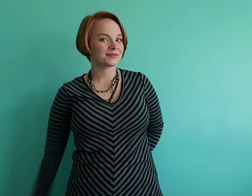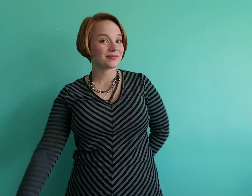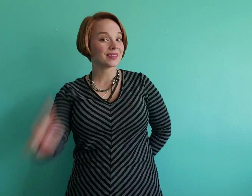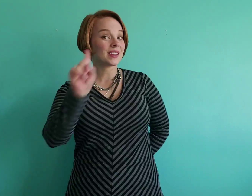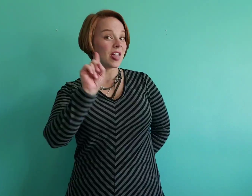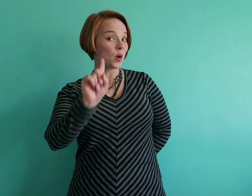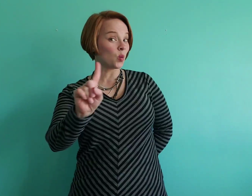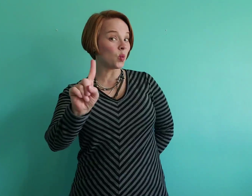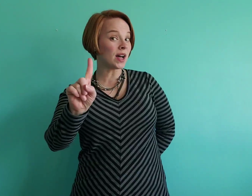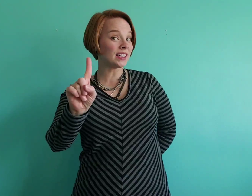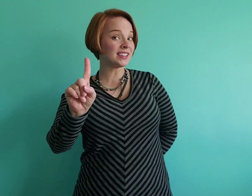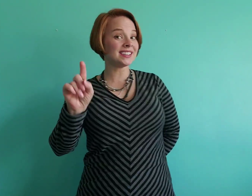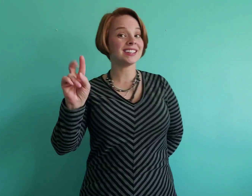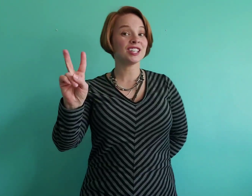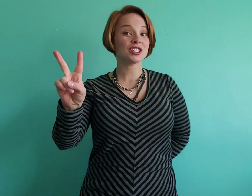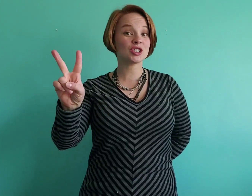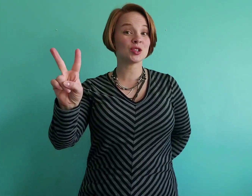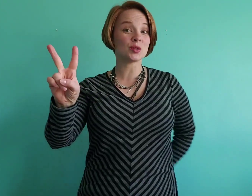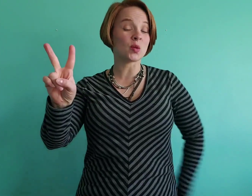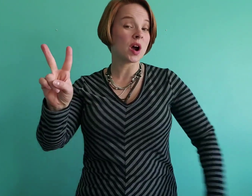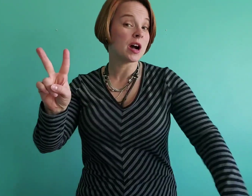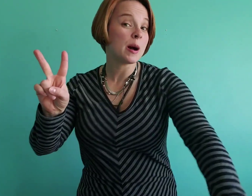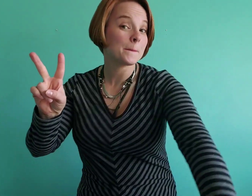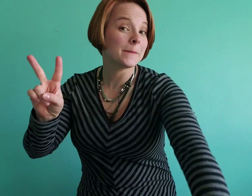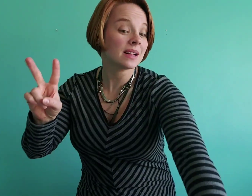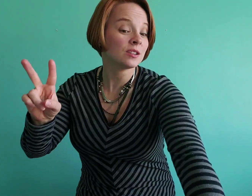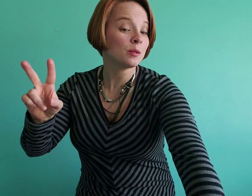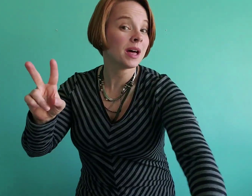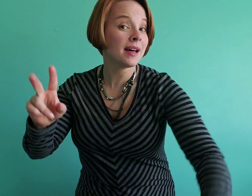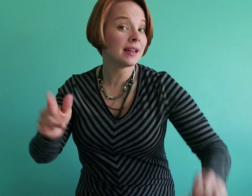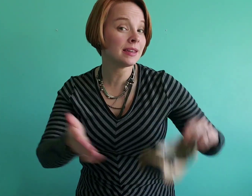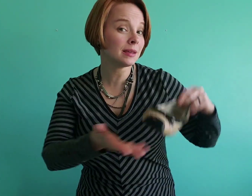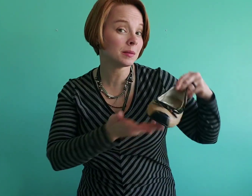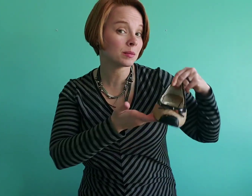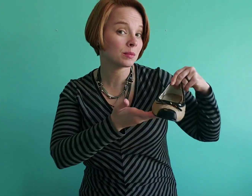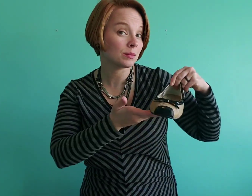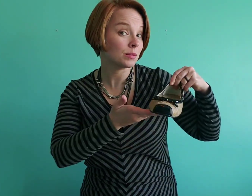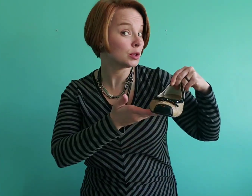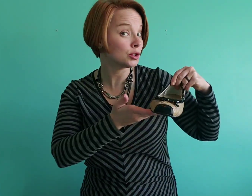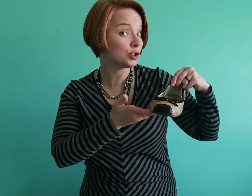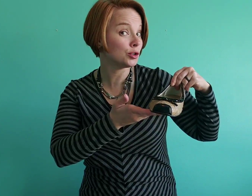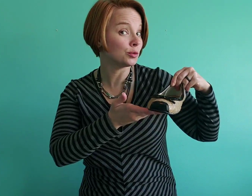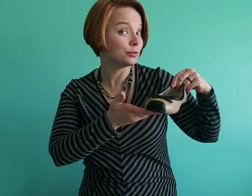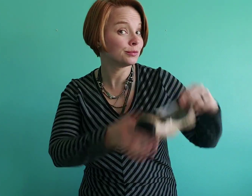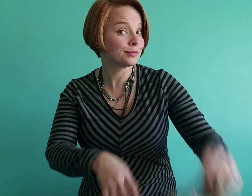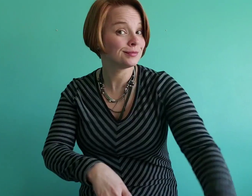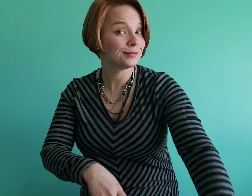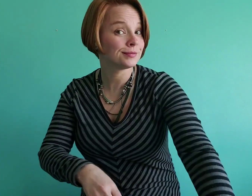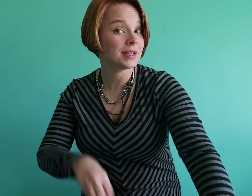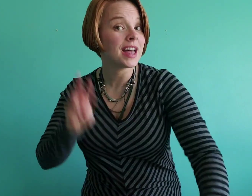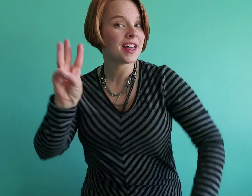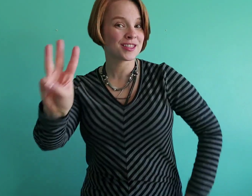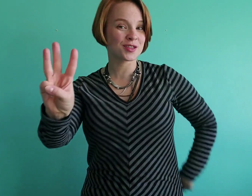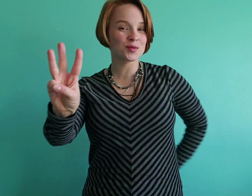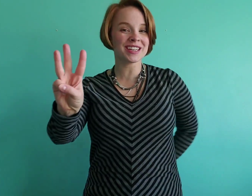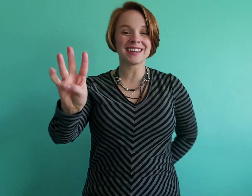One, two, buckle my shoe. Three,